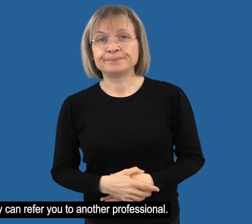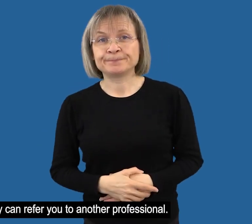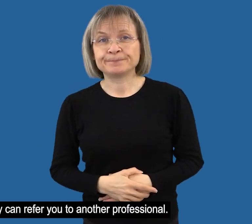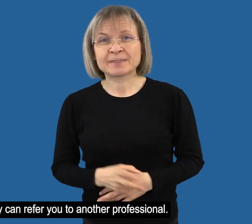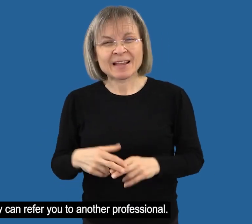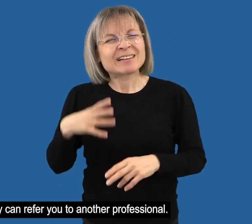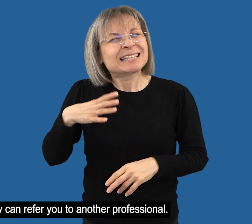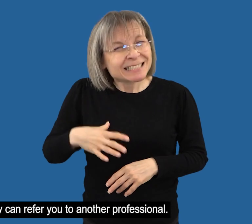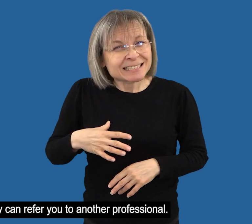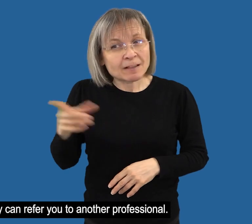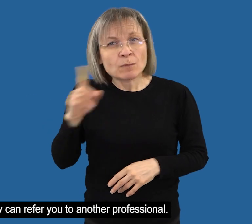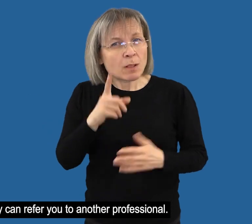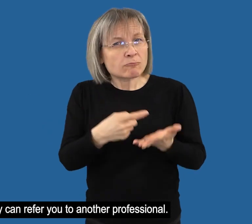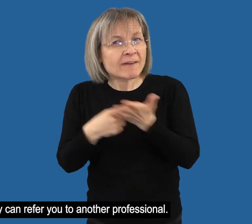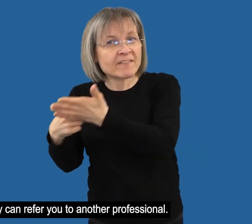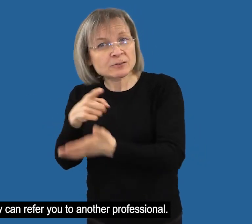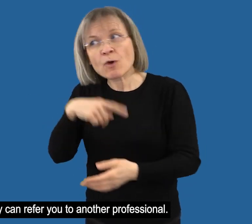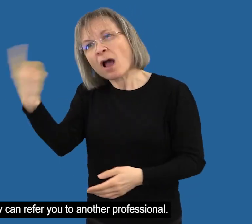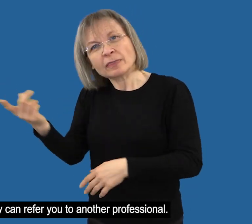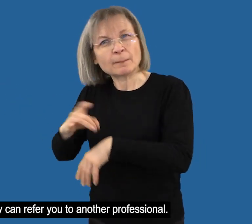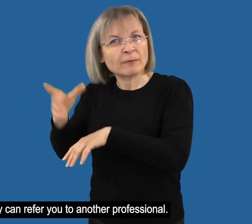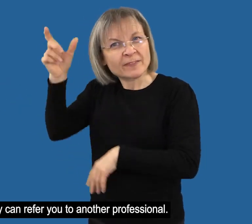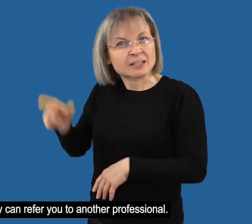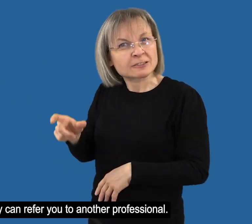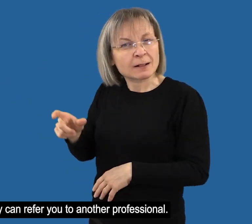If needed, they can refer you to another professional